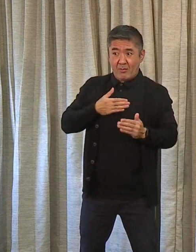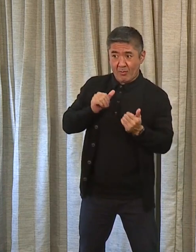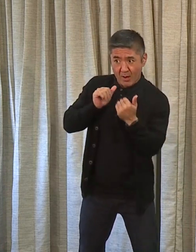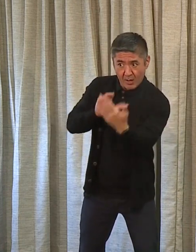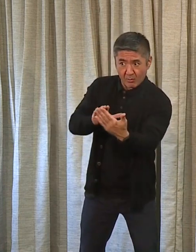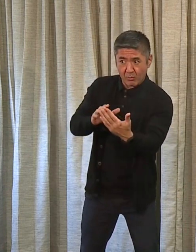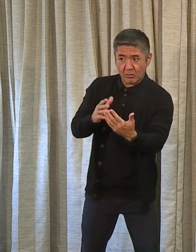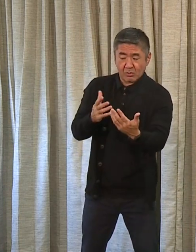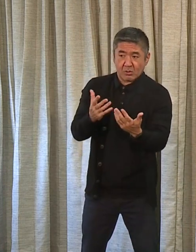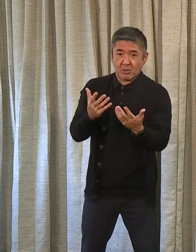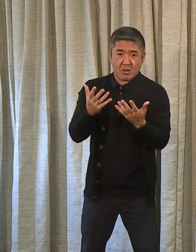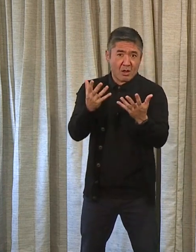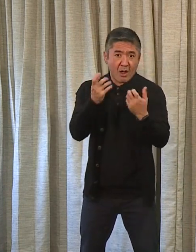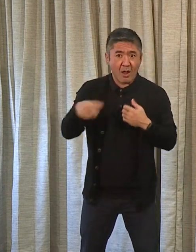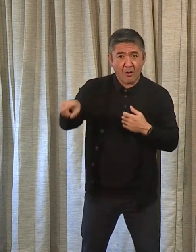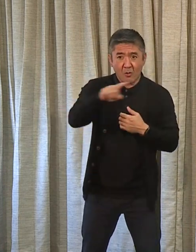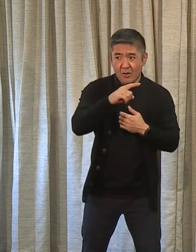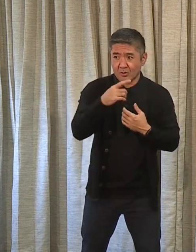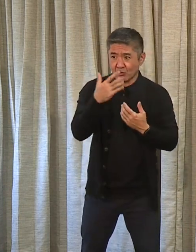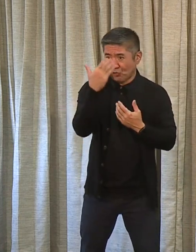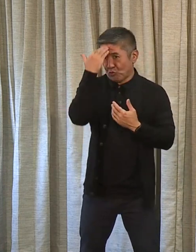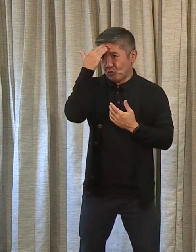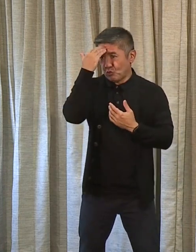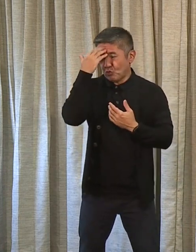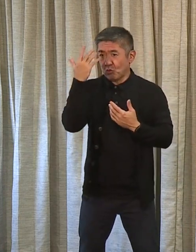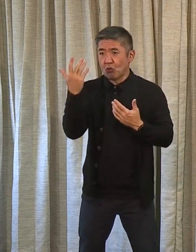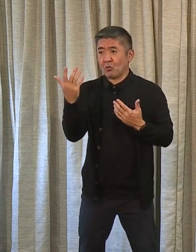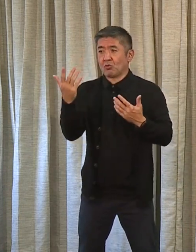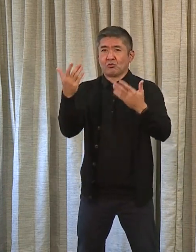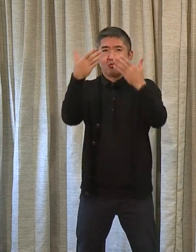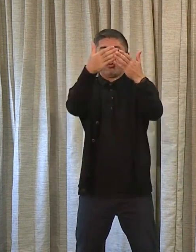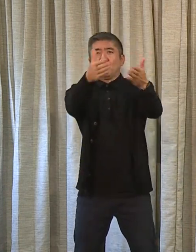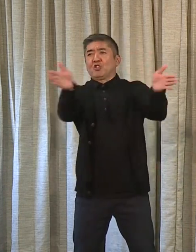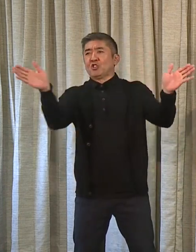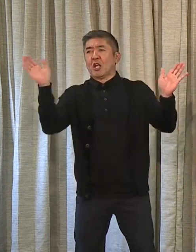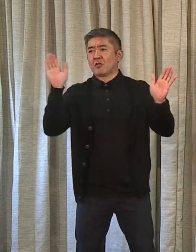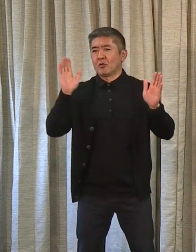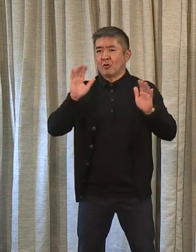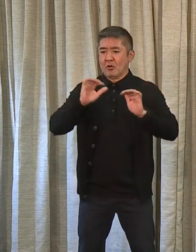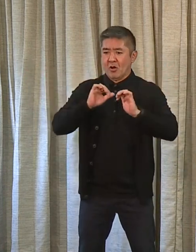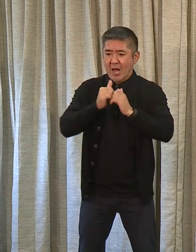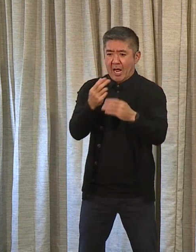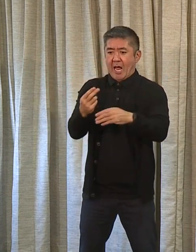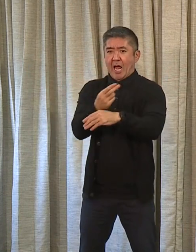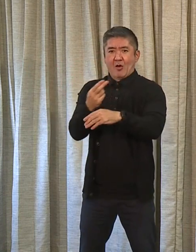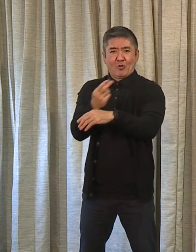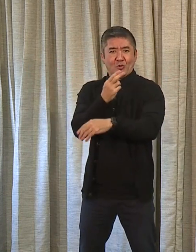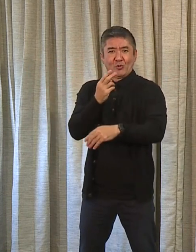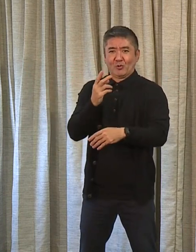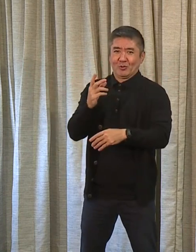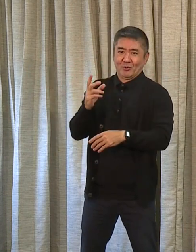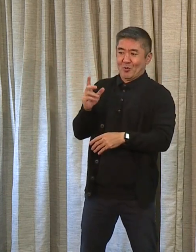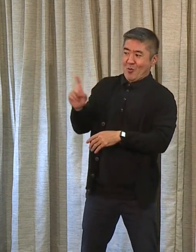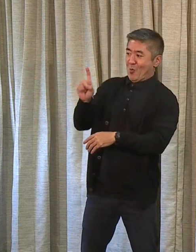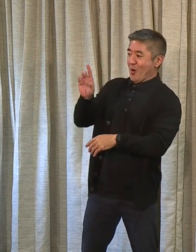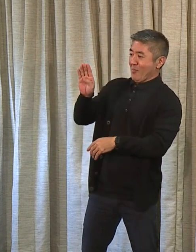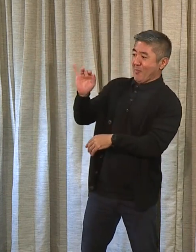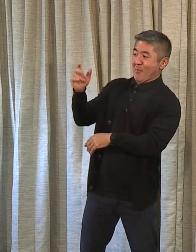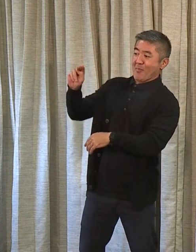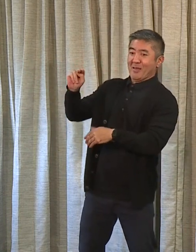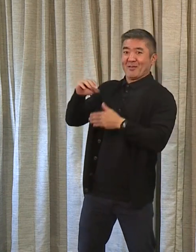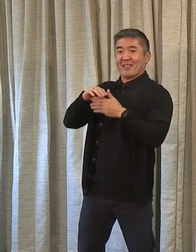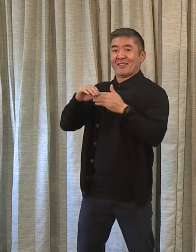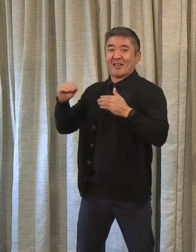to get an insight or an insight to the kind of an overview on how we're going to spend over a billion dollars in the coming year,